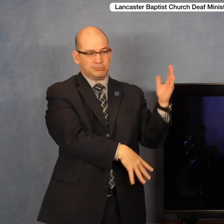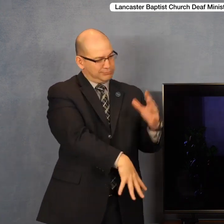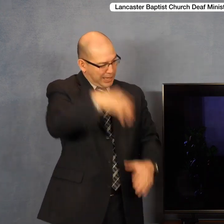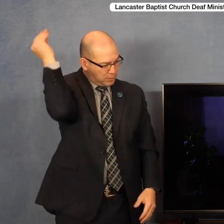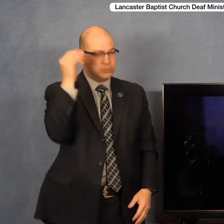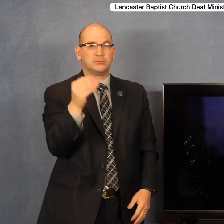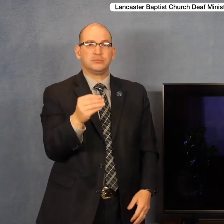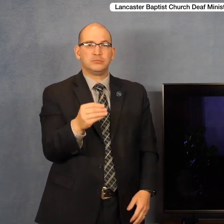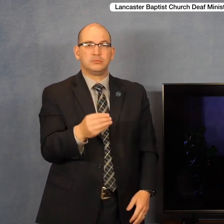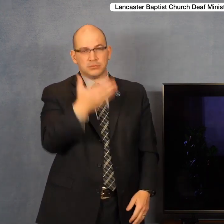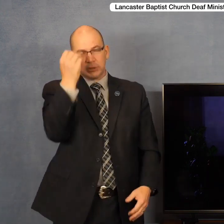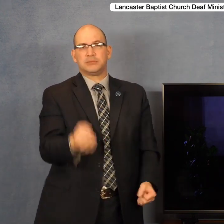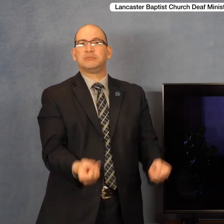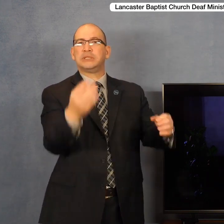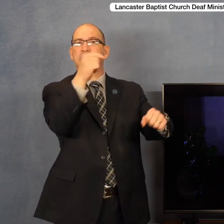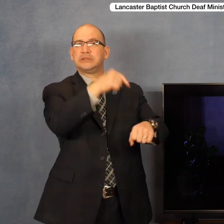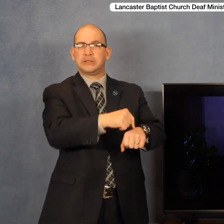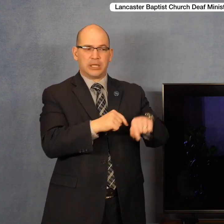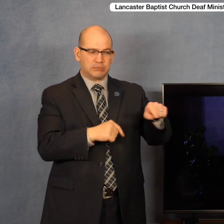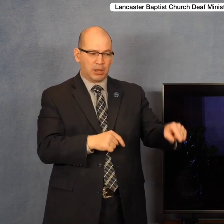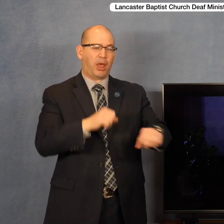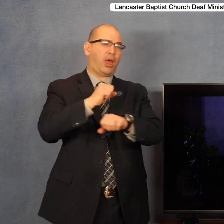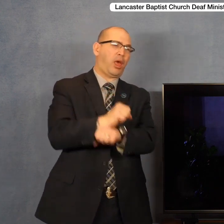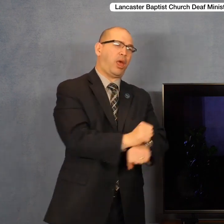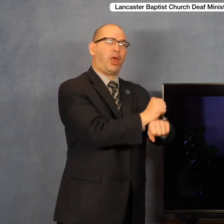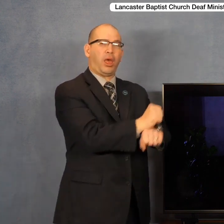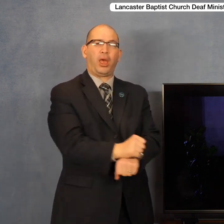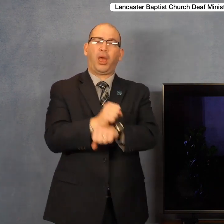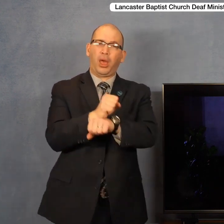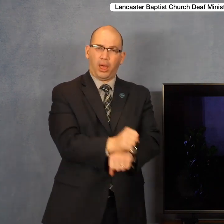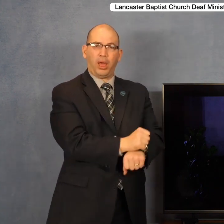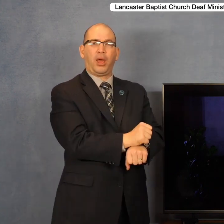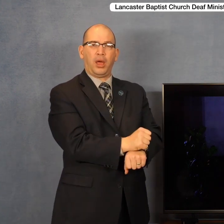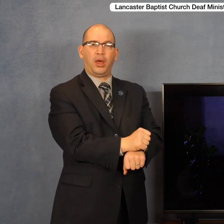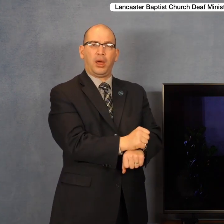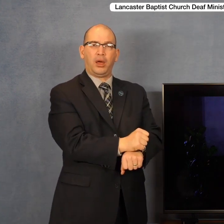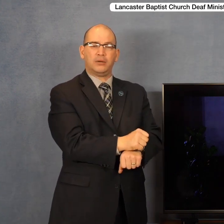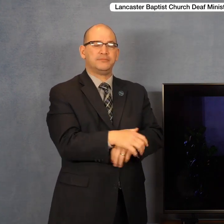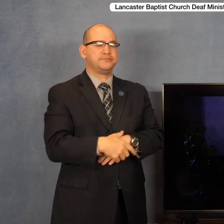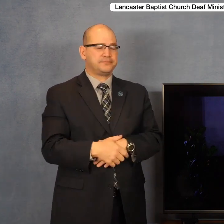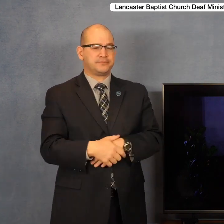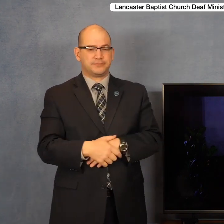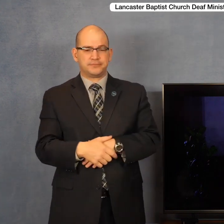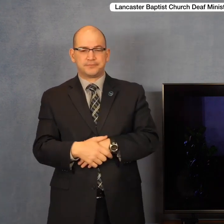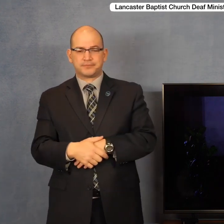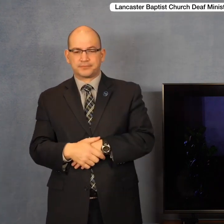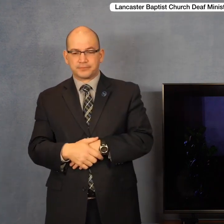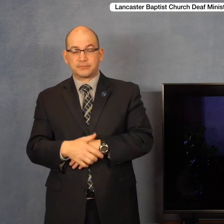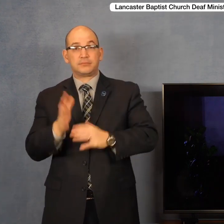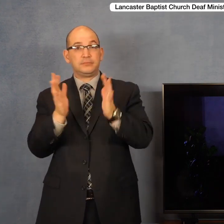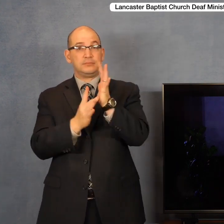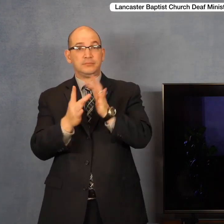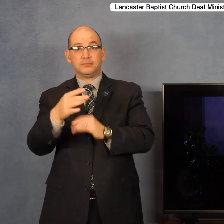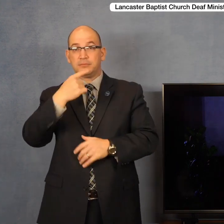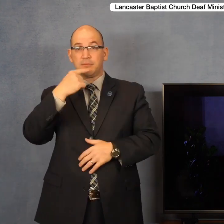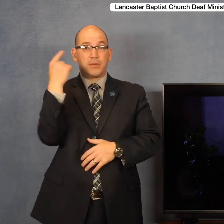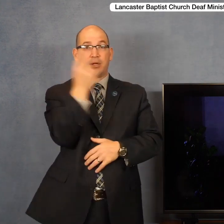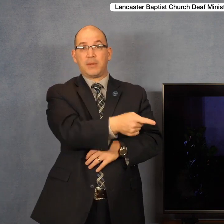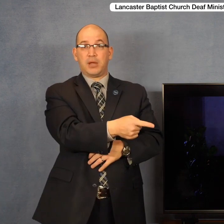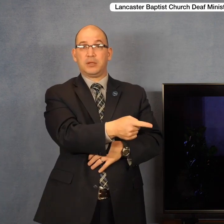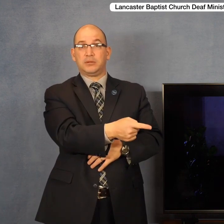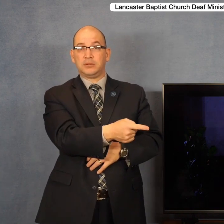it had caught him, and he was kept bound with chains and in fetters. Now, here we see the command of Jesus.